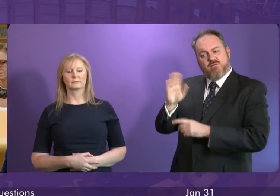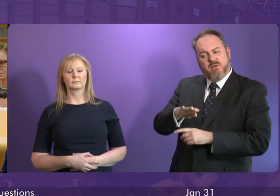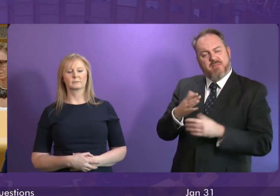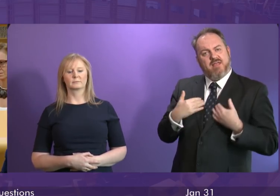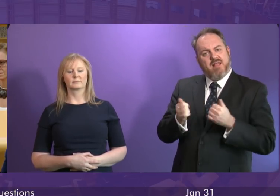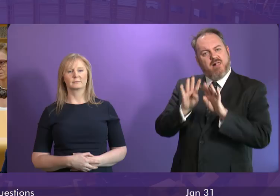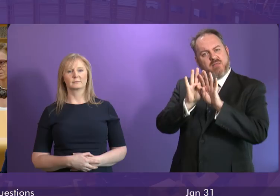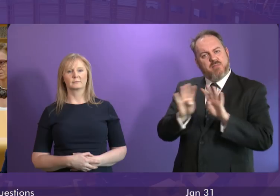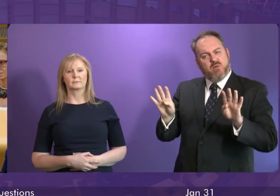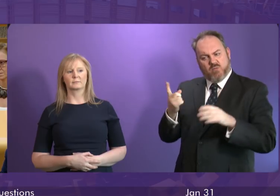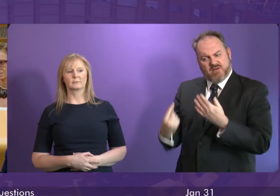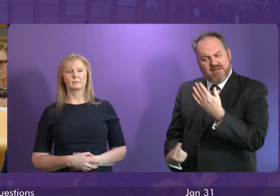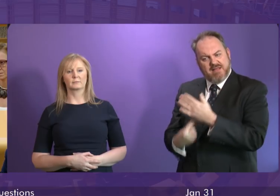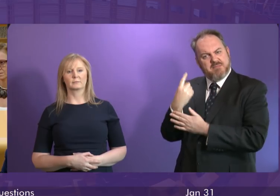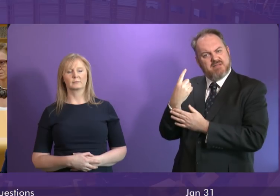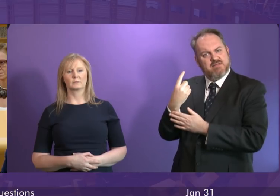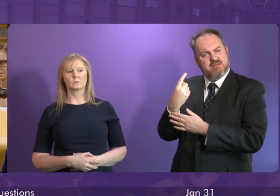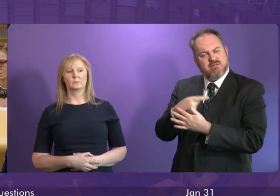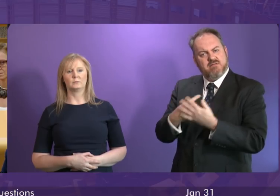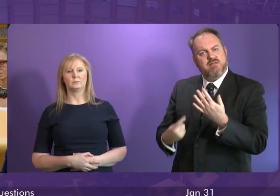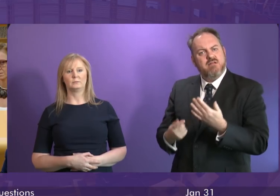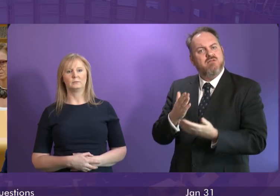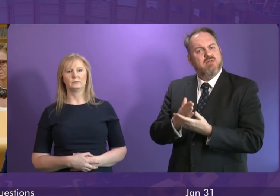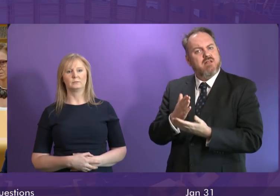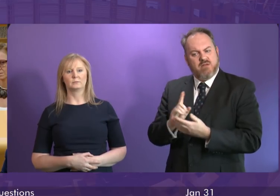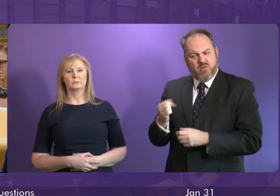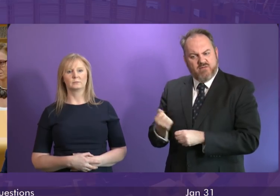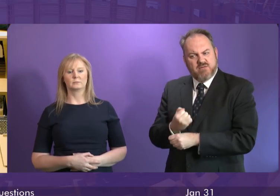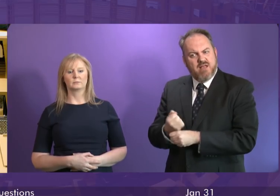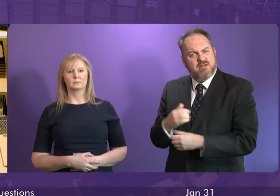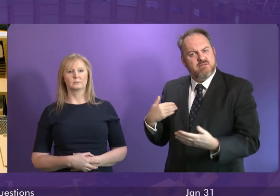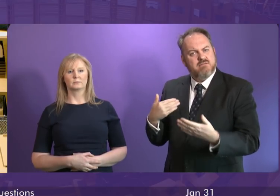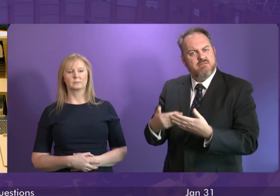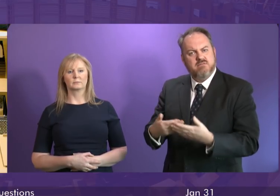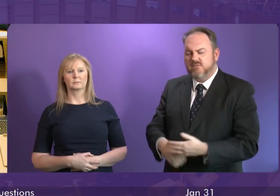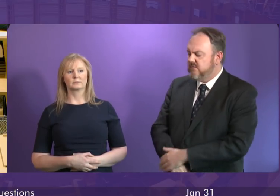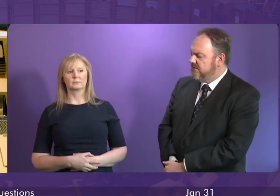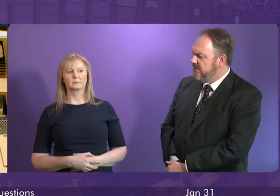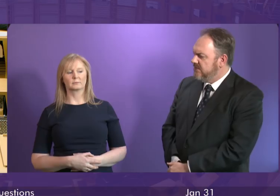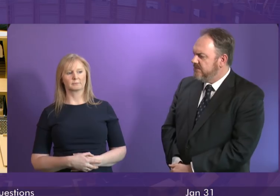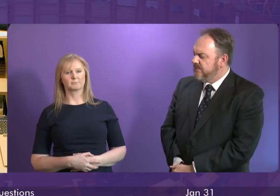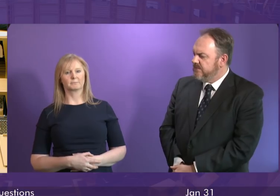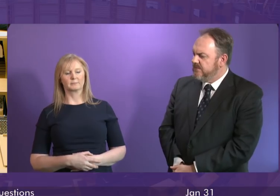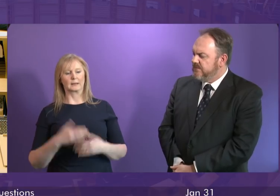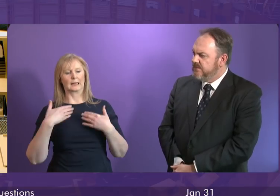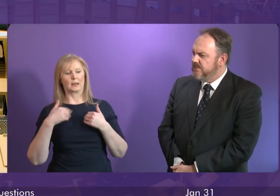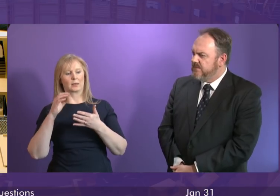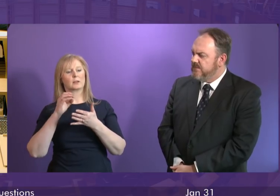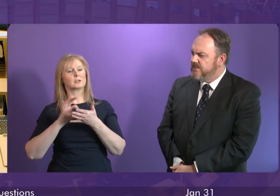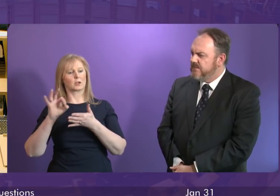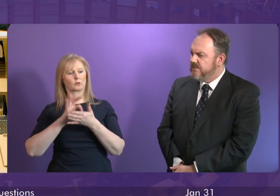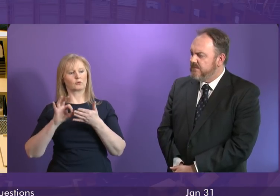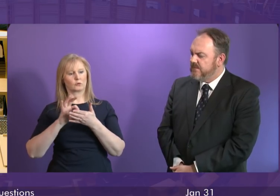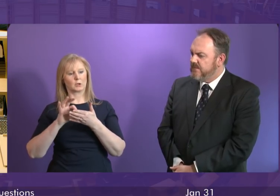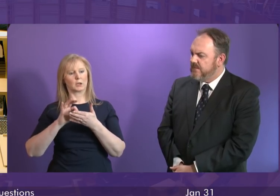Board of these cases and what specific assurances ministers have since sought? The First Minister. The Health Secretary became aware of